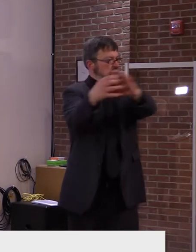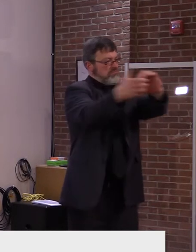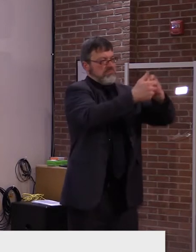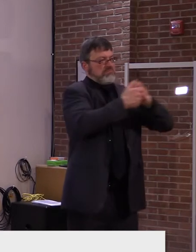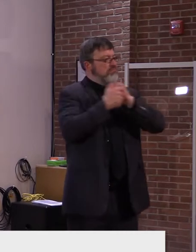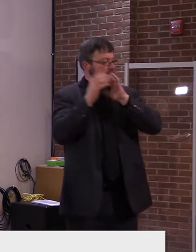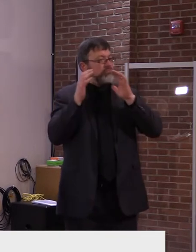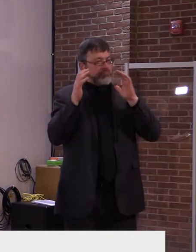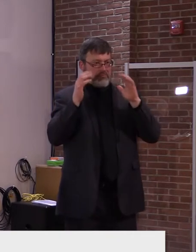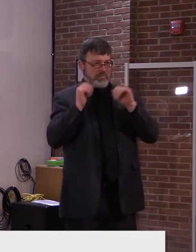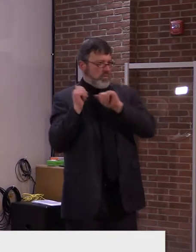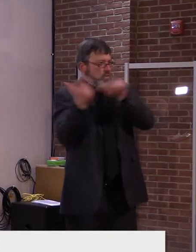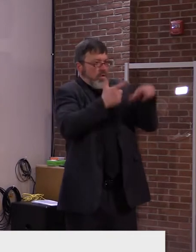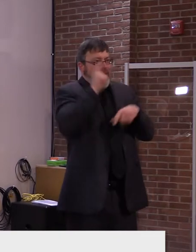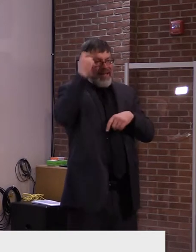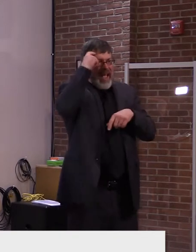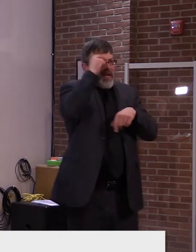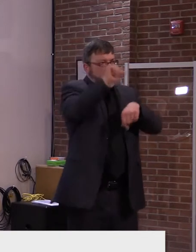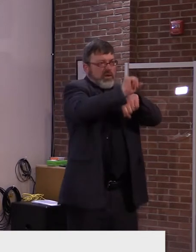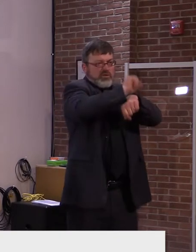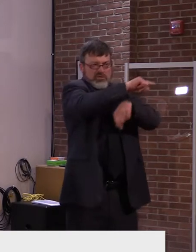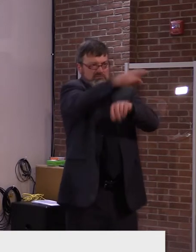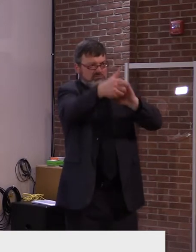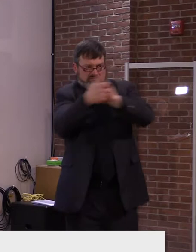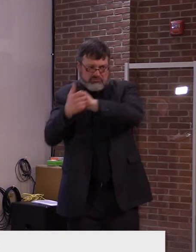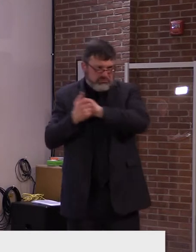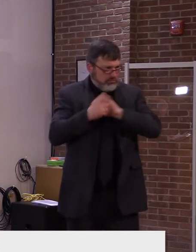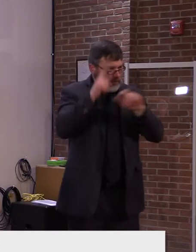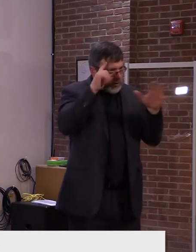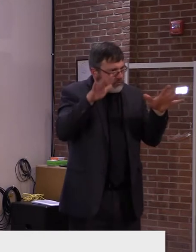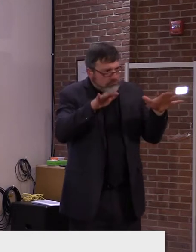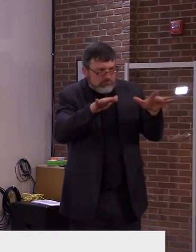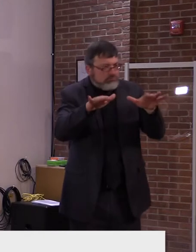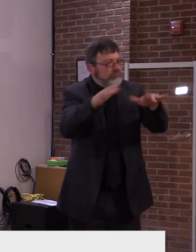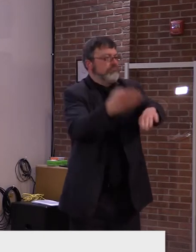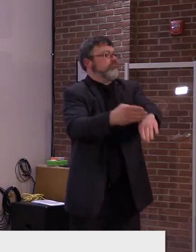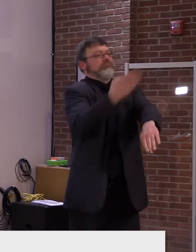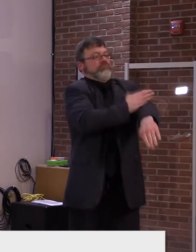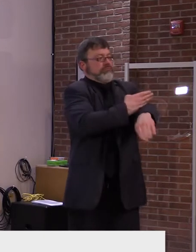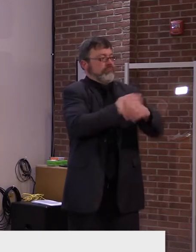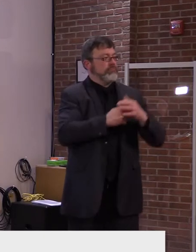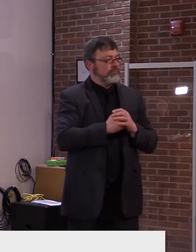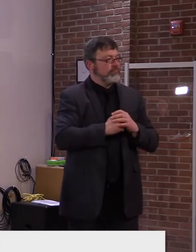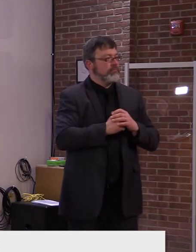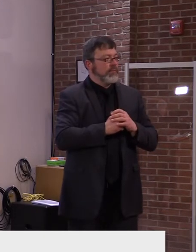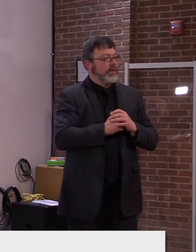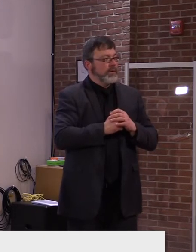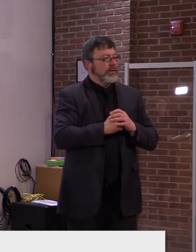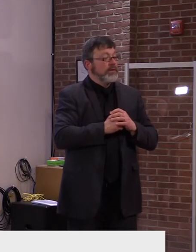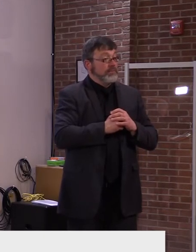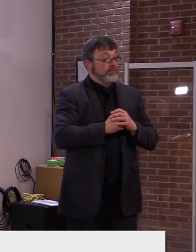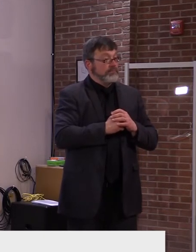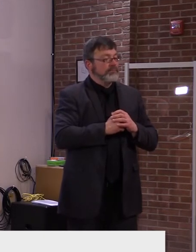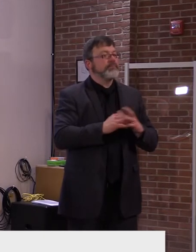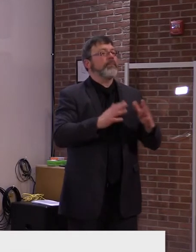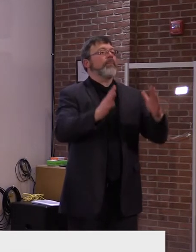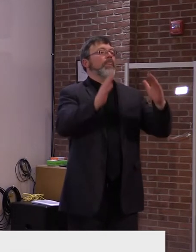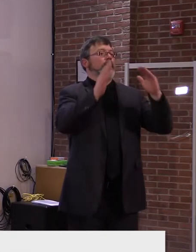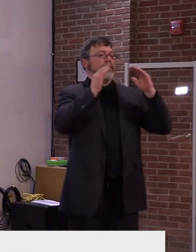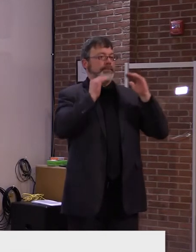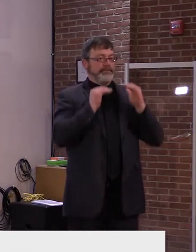guidance successful. I also want to change to another subject. I want to provide an important update regarding